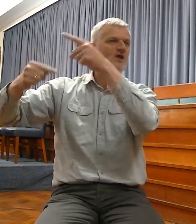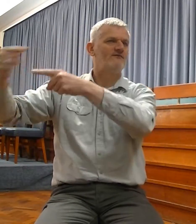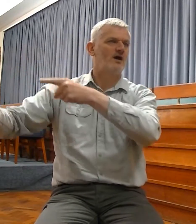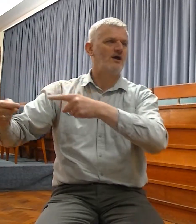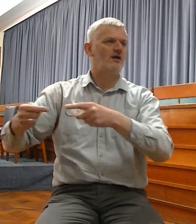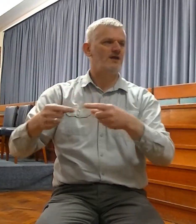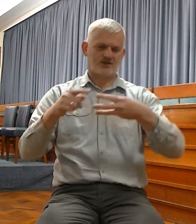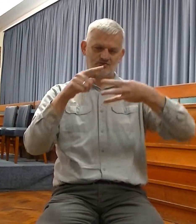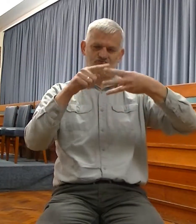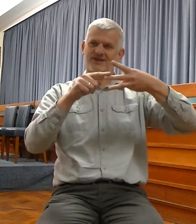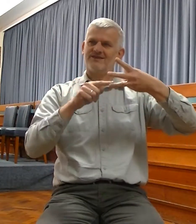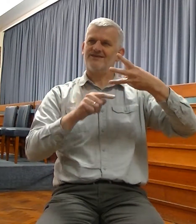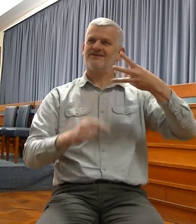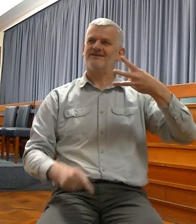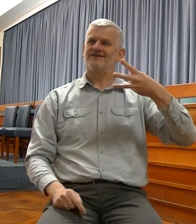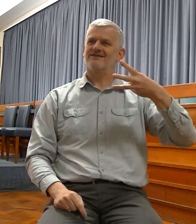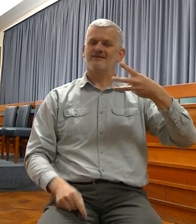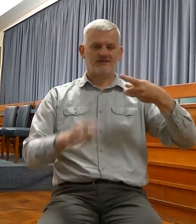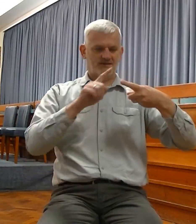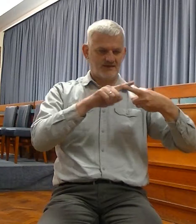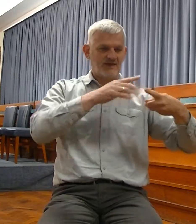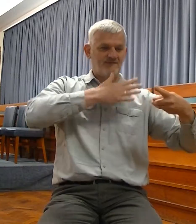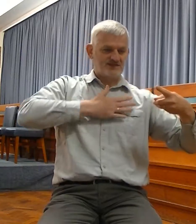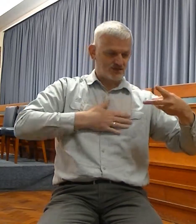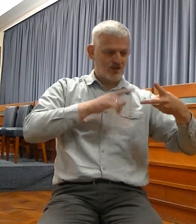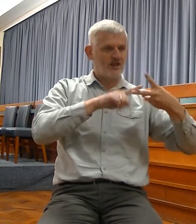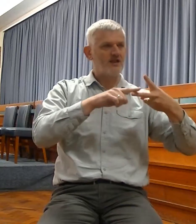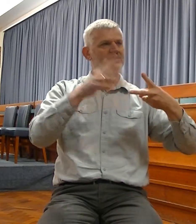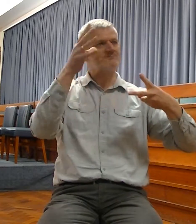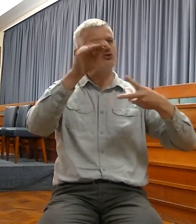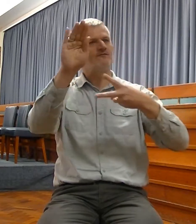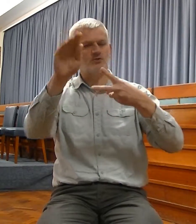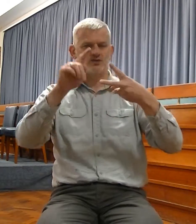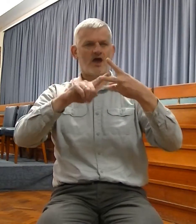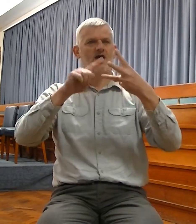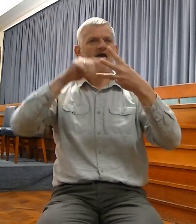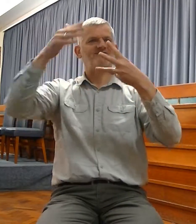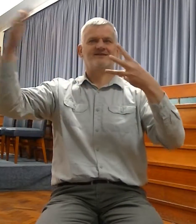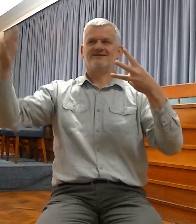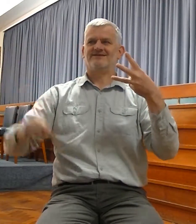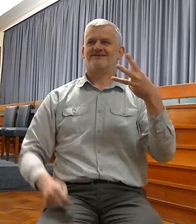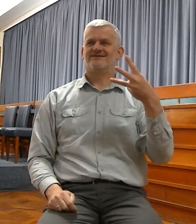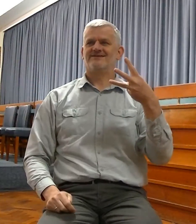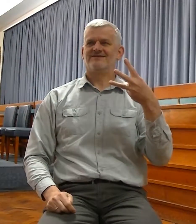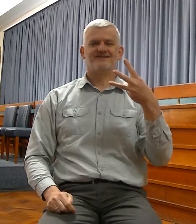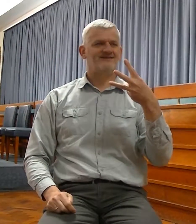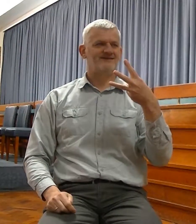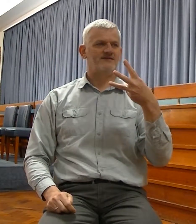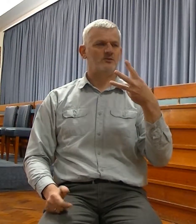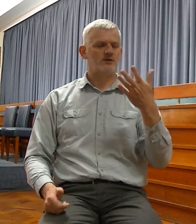And that is how Old Testament prophecy works. So just look at the verses that follow verse 14, verse 15.